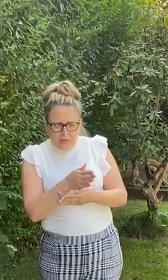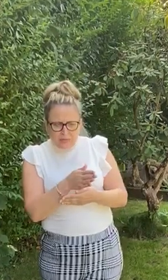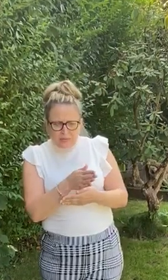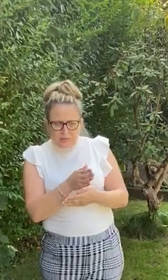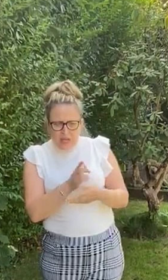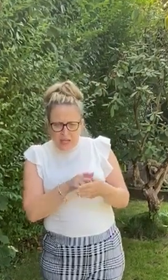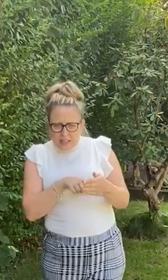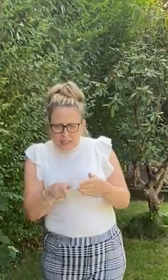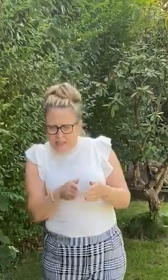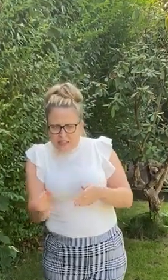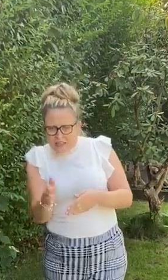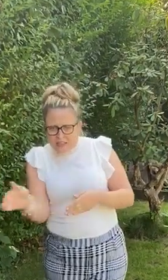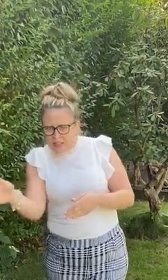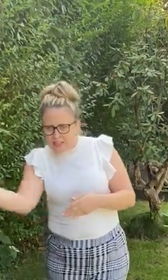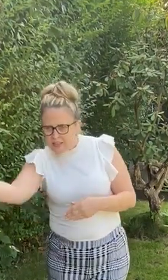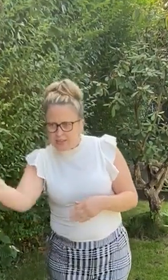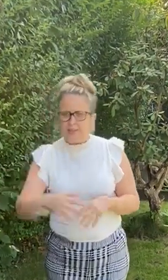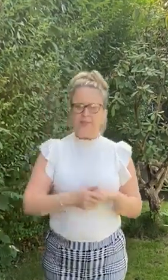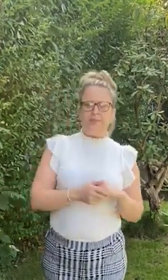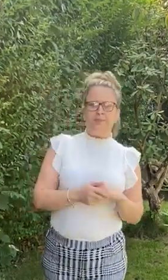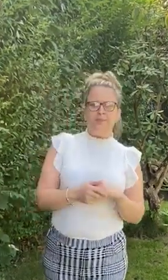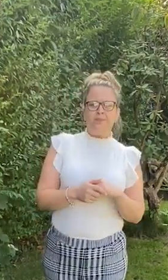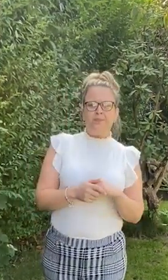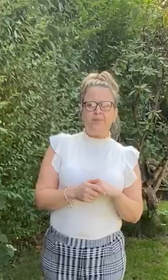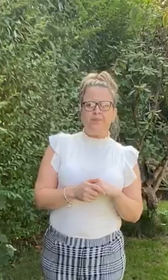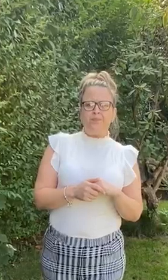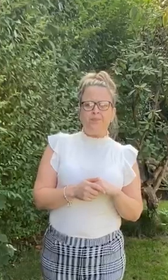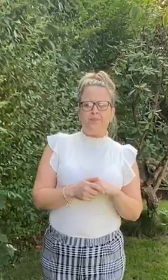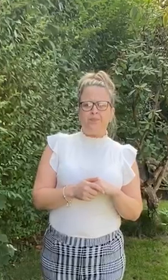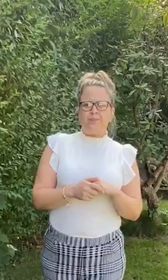away, snake slid. Silly old snake.